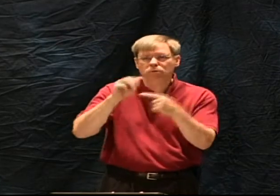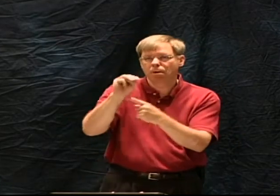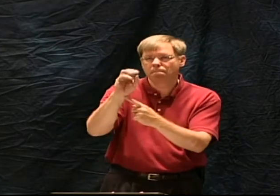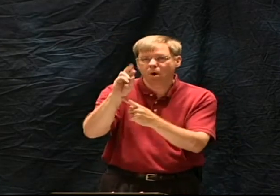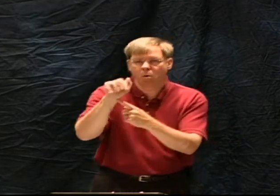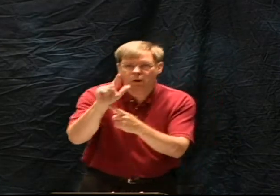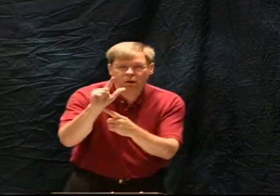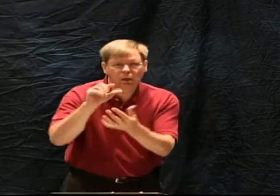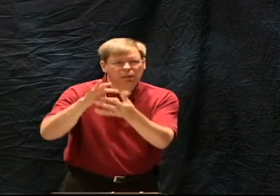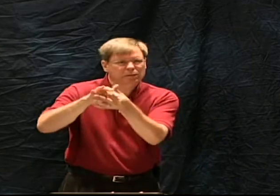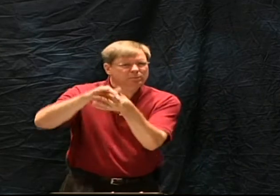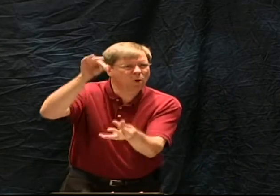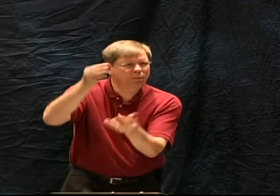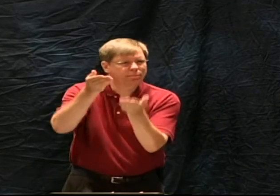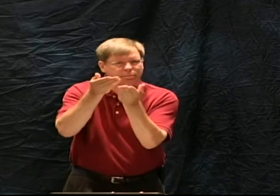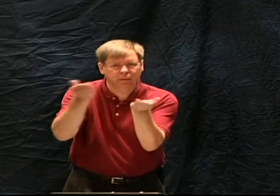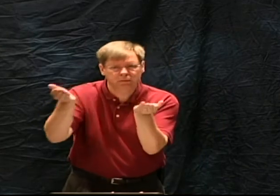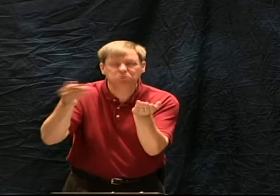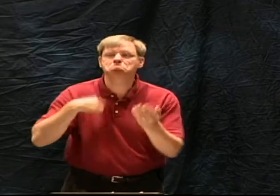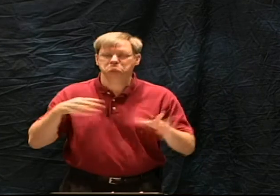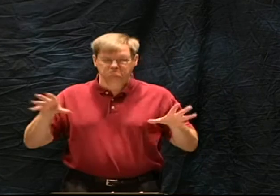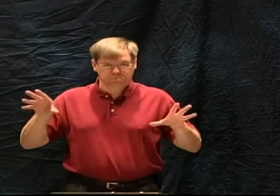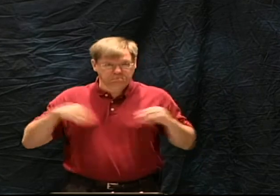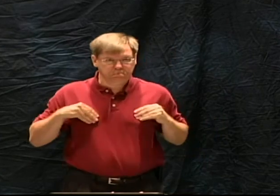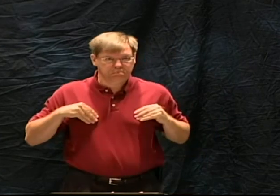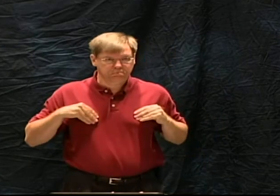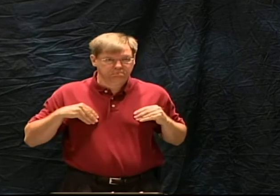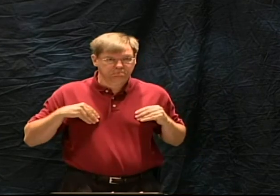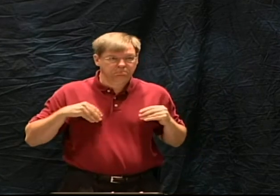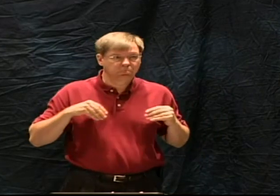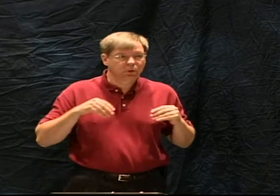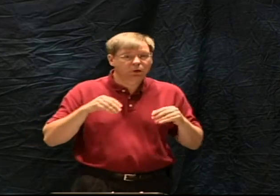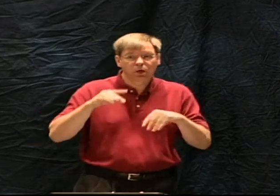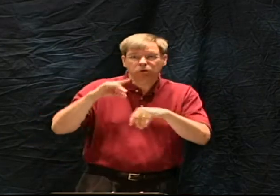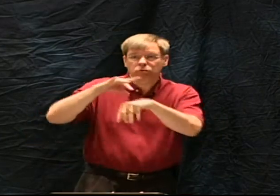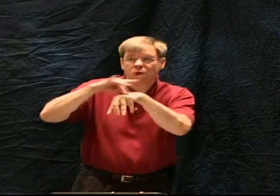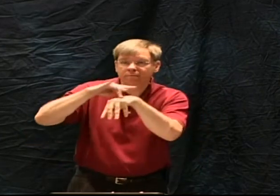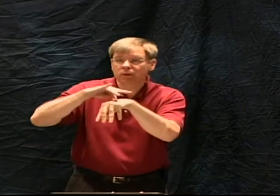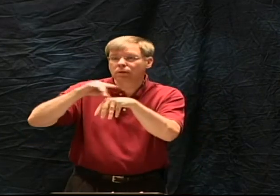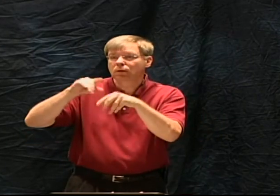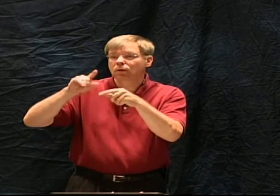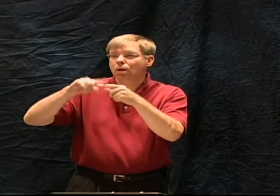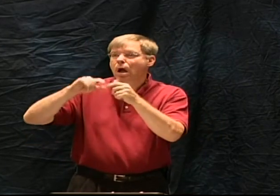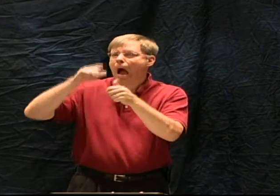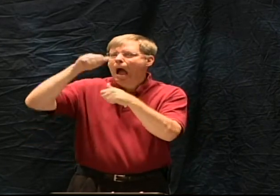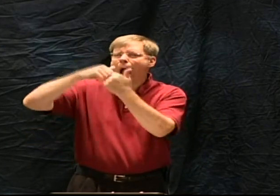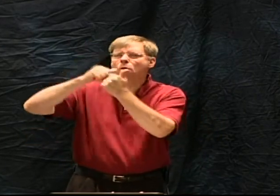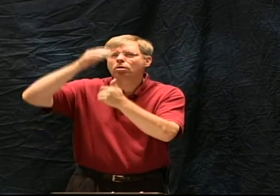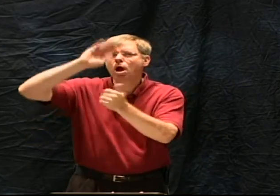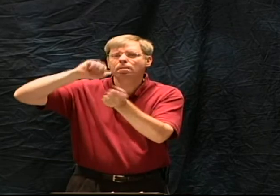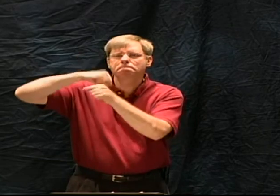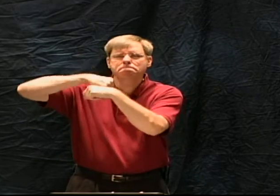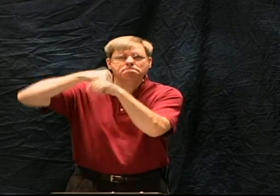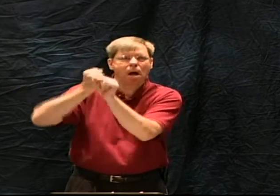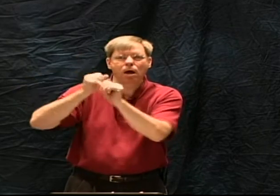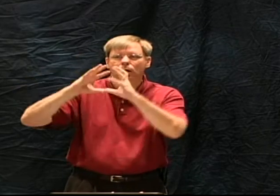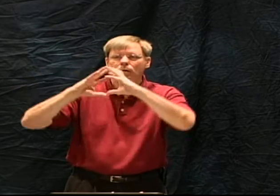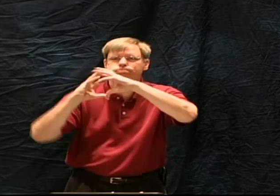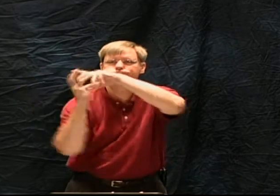So they would believe that the Bible is inerrant in moral matters, spiritual